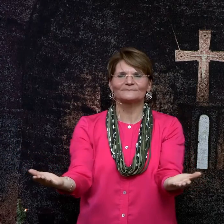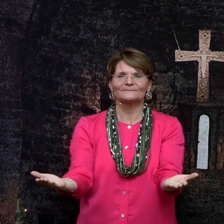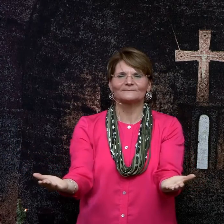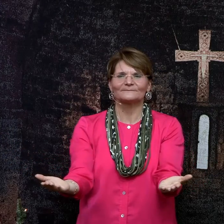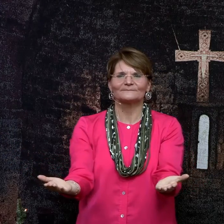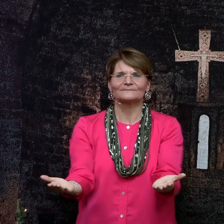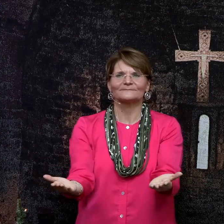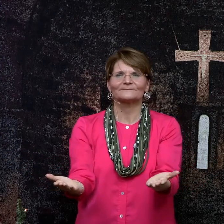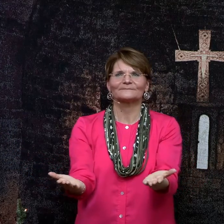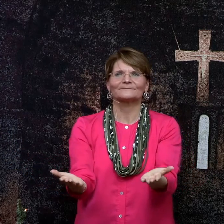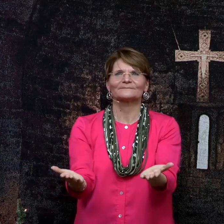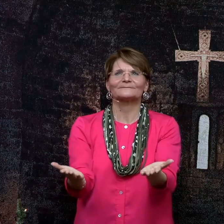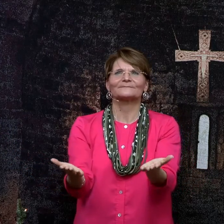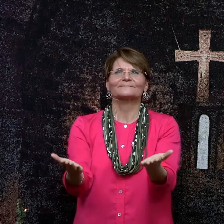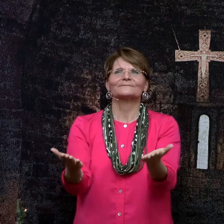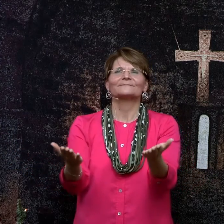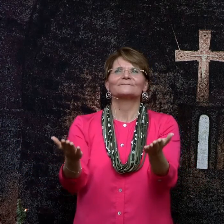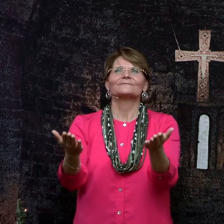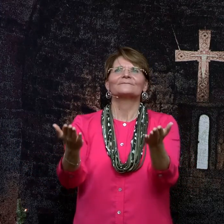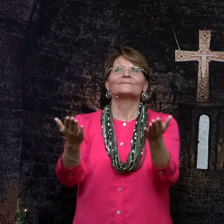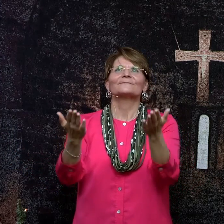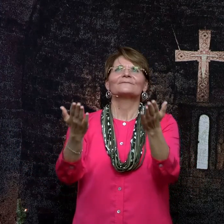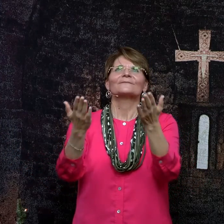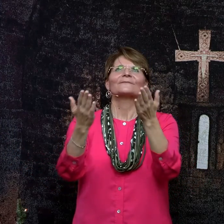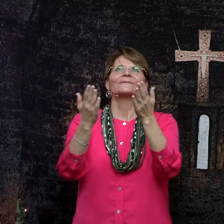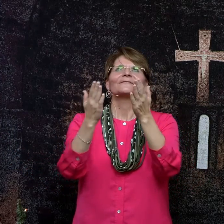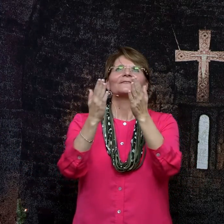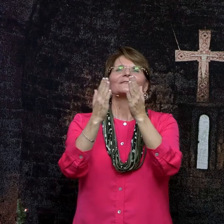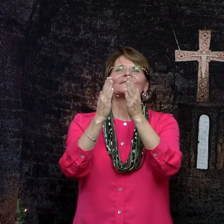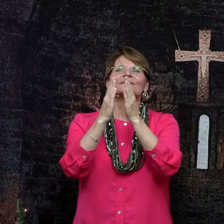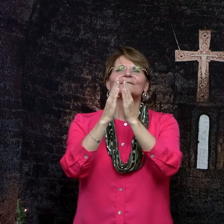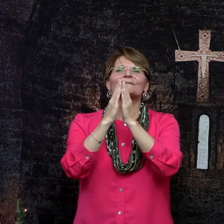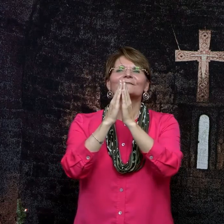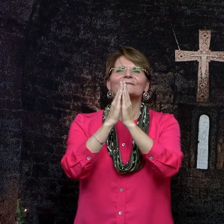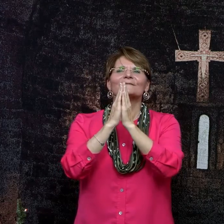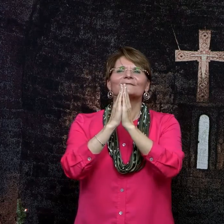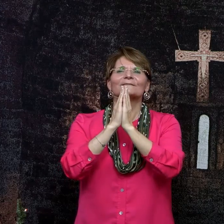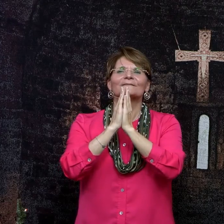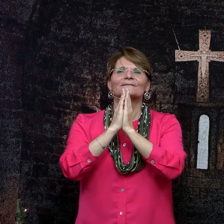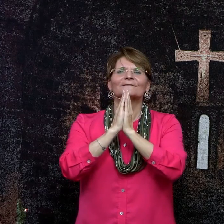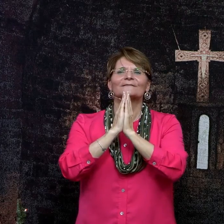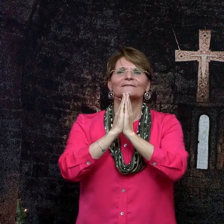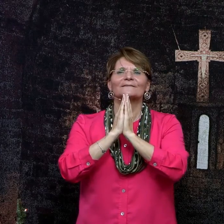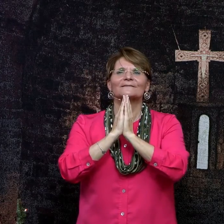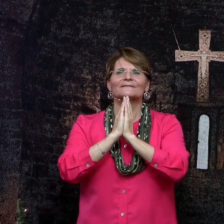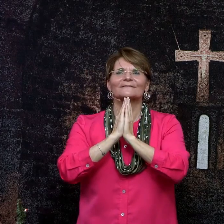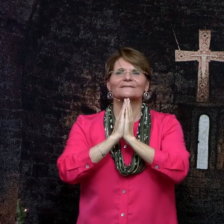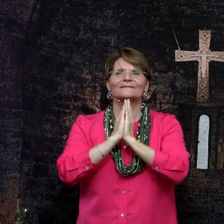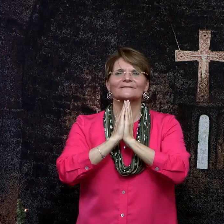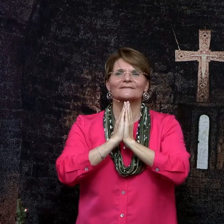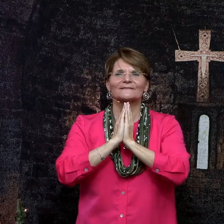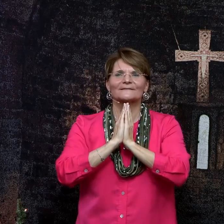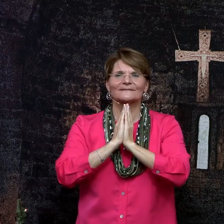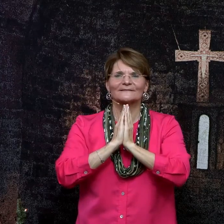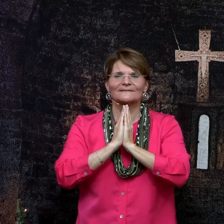for Christmas Eve